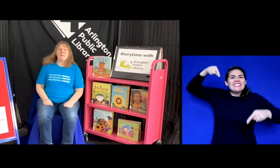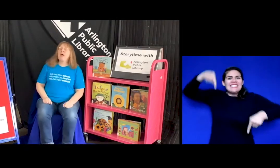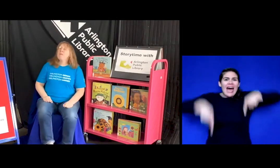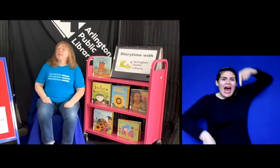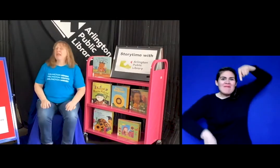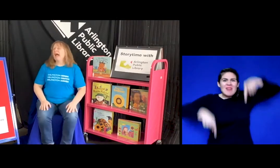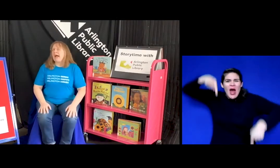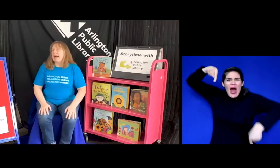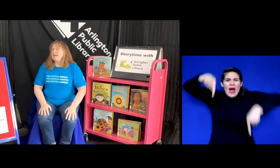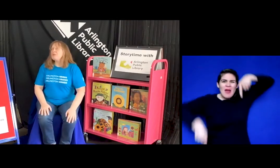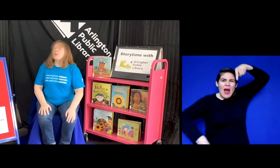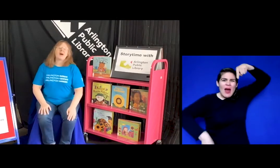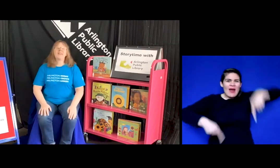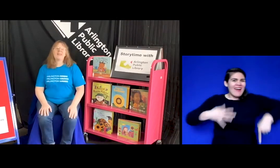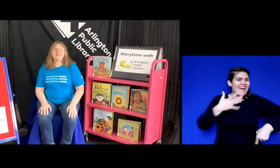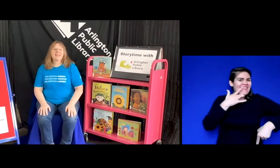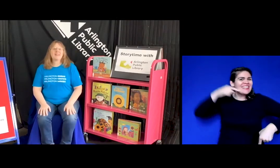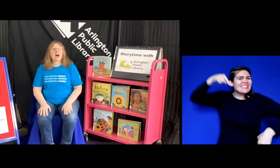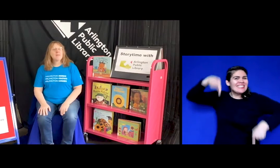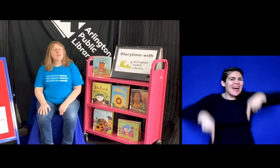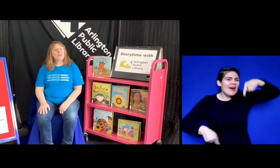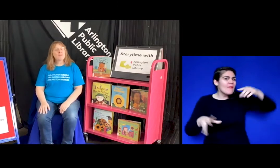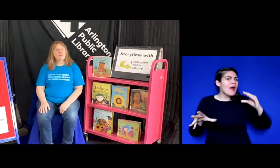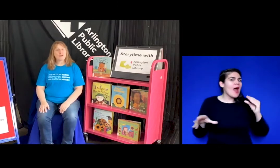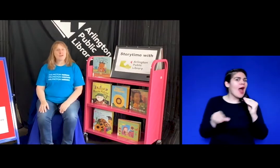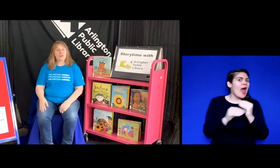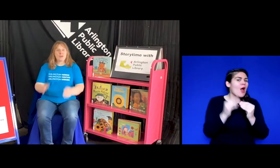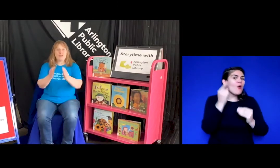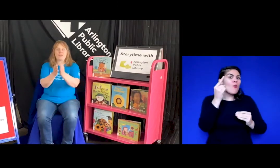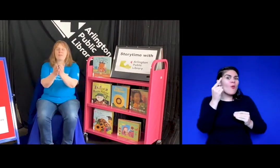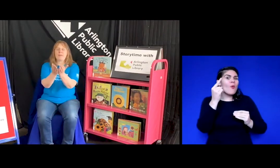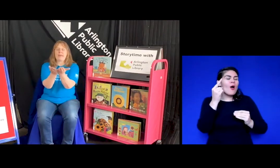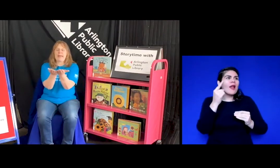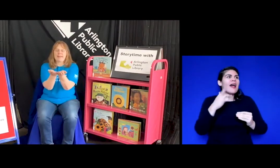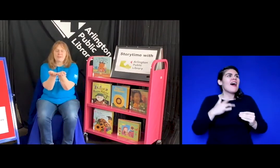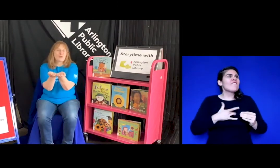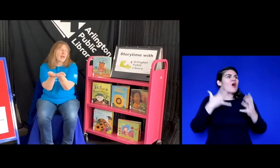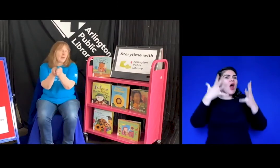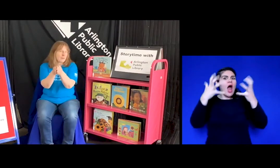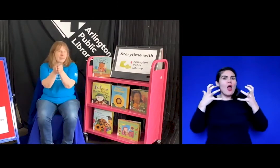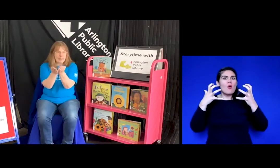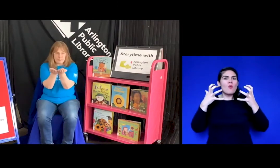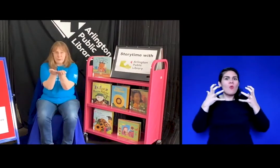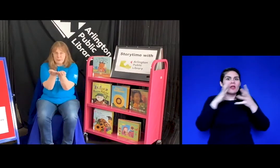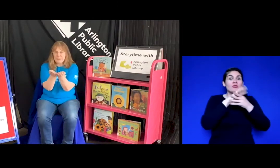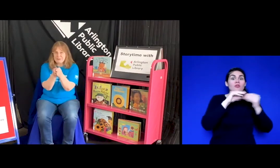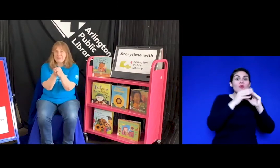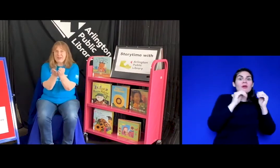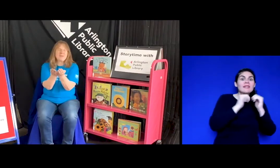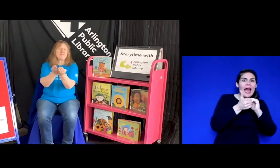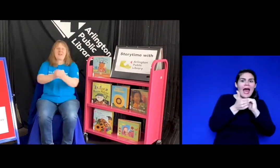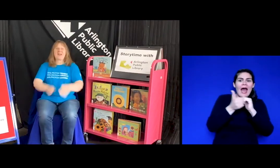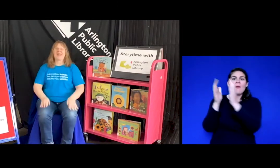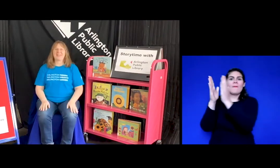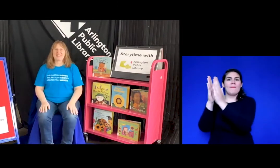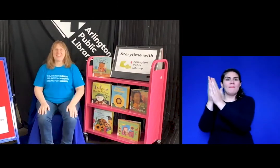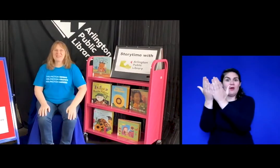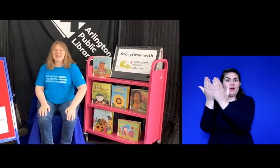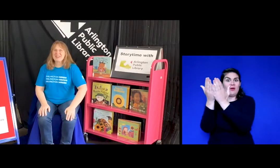but then I added one that says I'm in the mood for stories so I make my hands go like I'm reading a book right okay so here we go